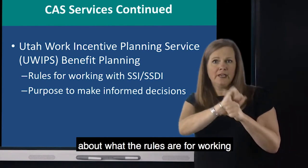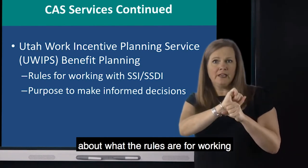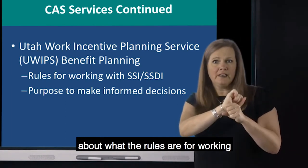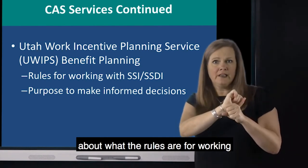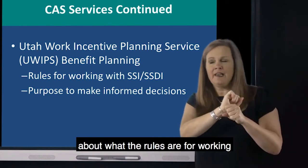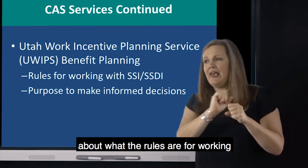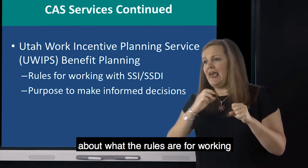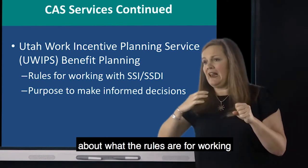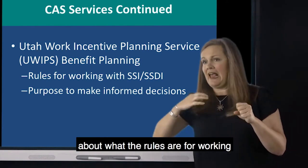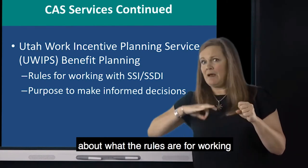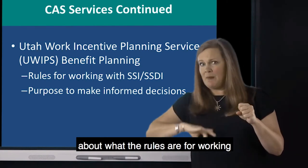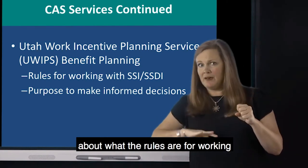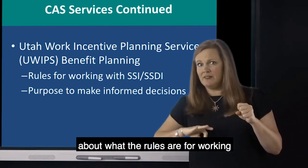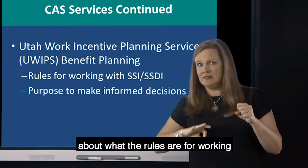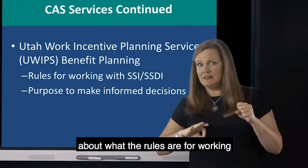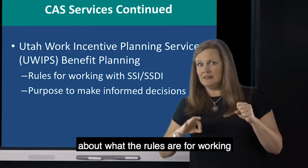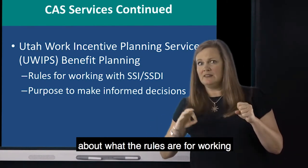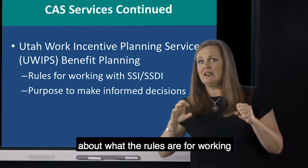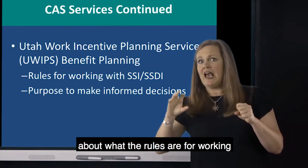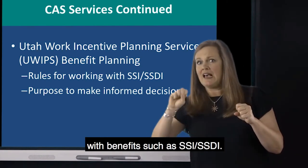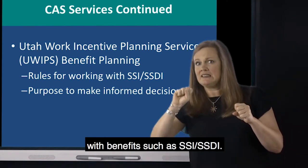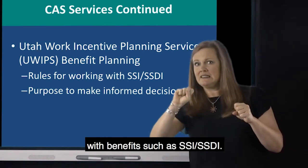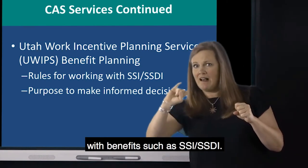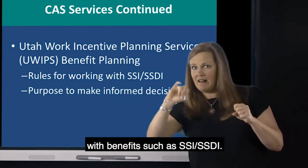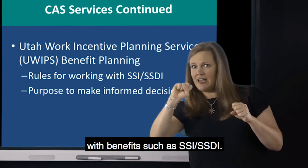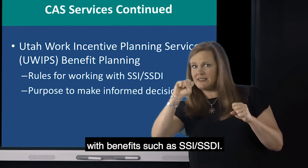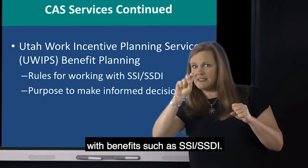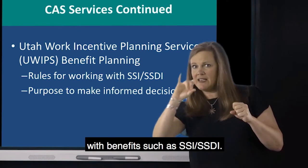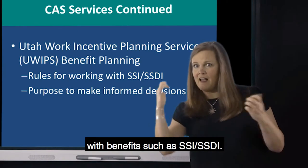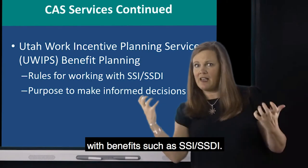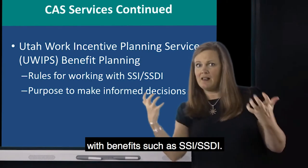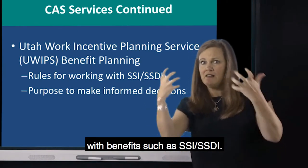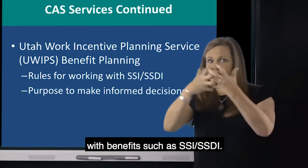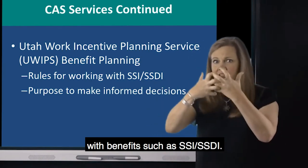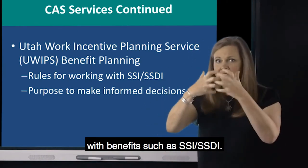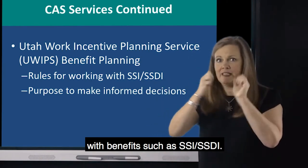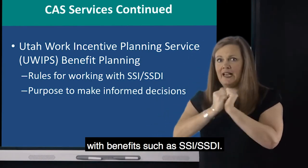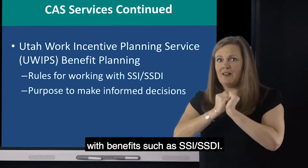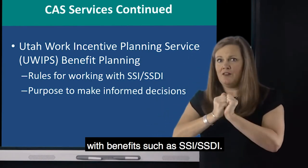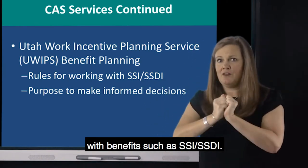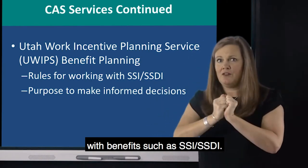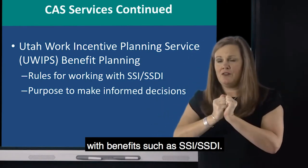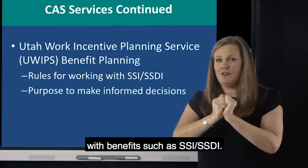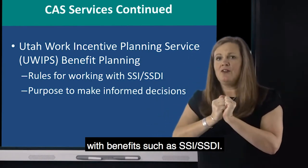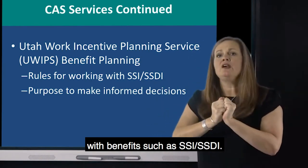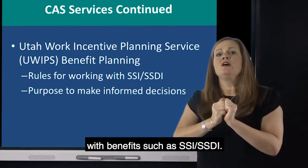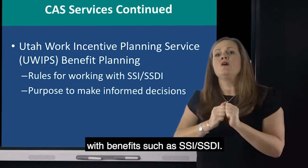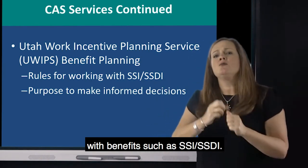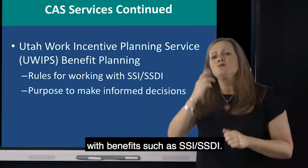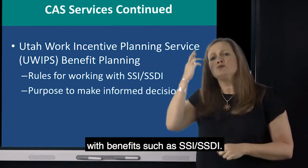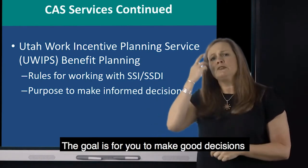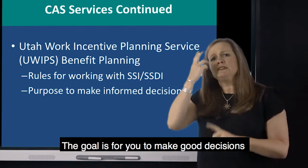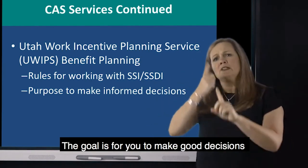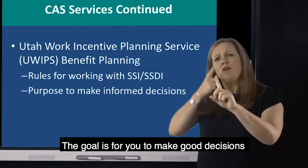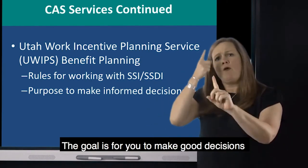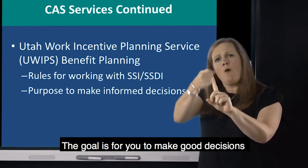can teach you all the rules of receiving SSI or SSDI benefits and working, and how that